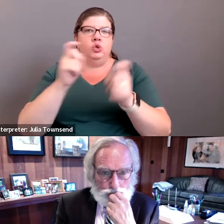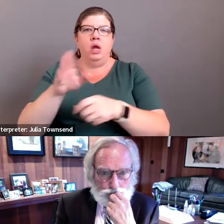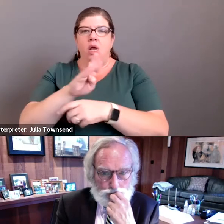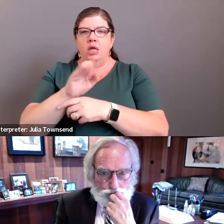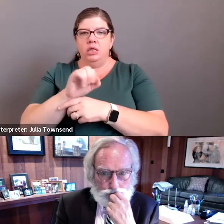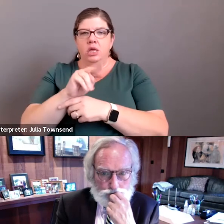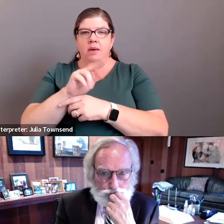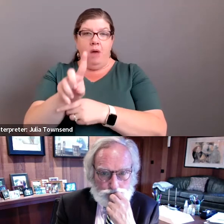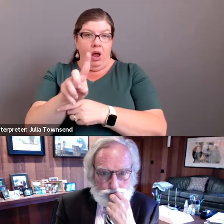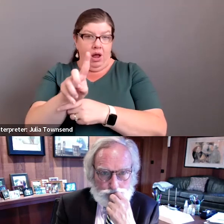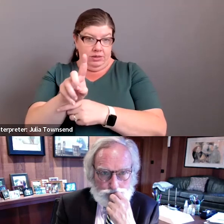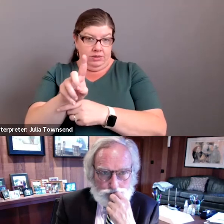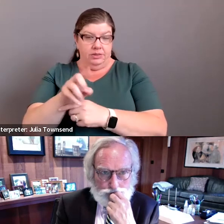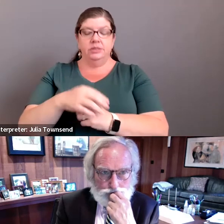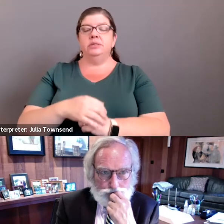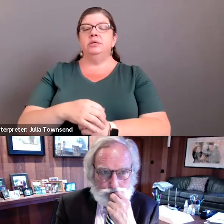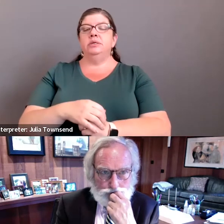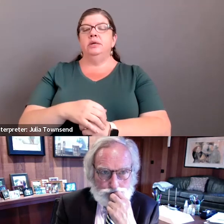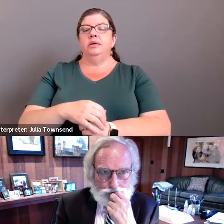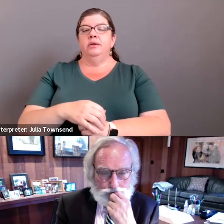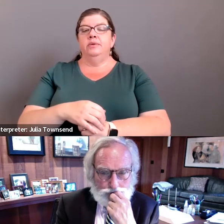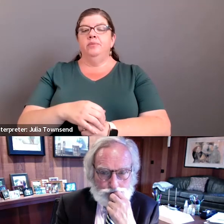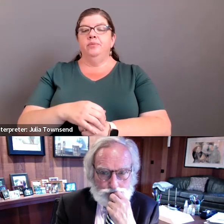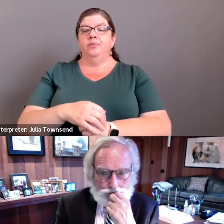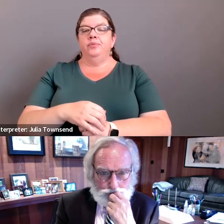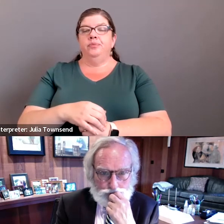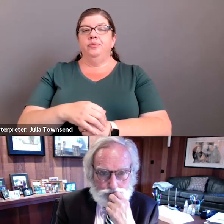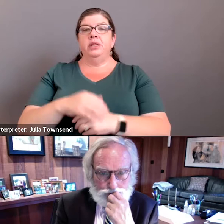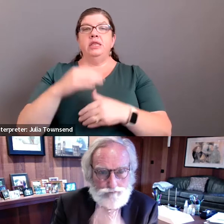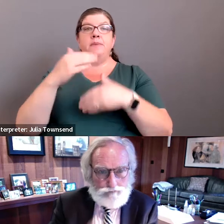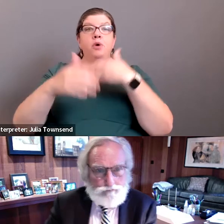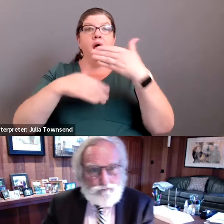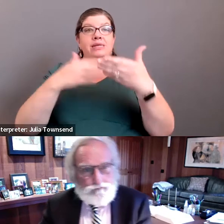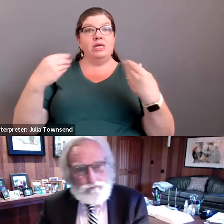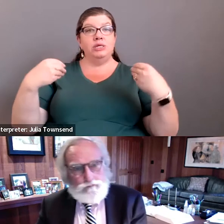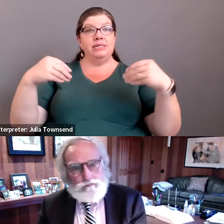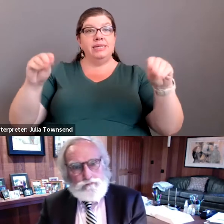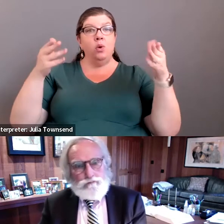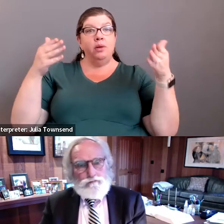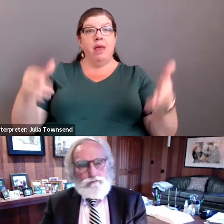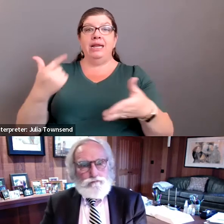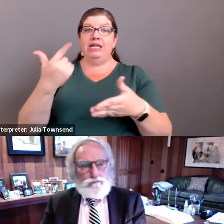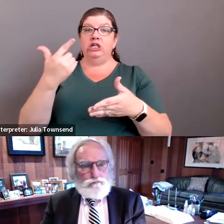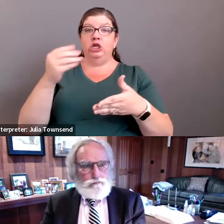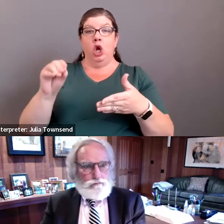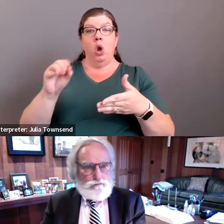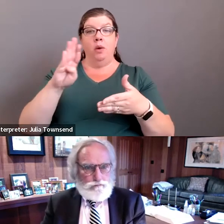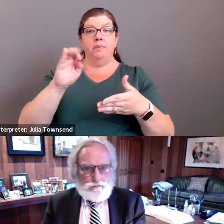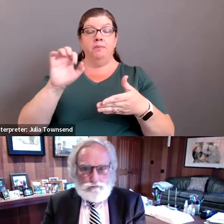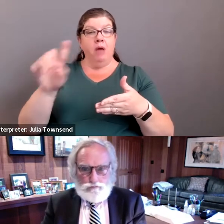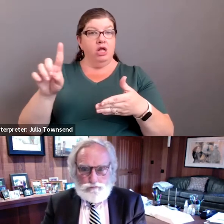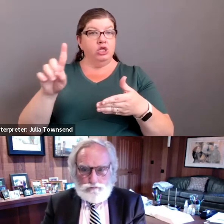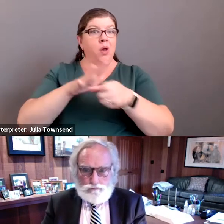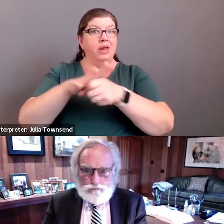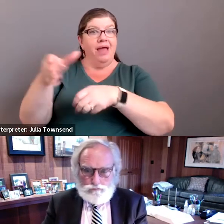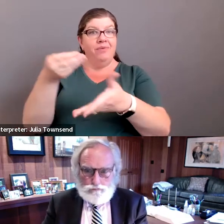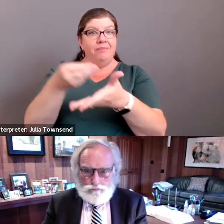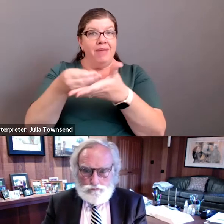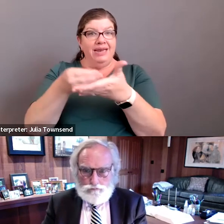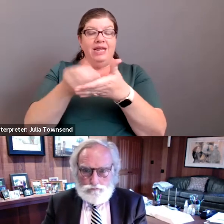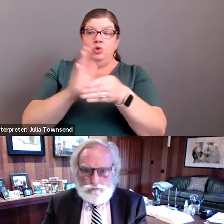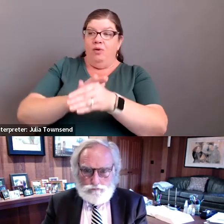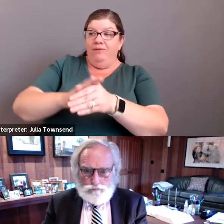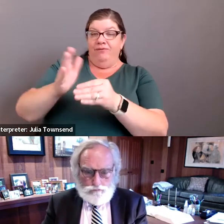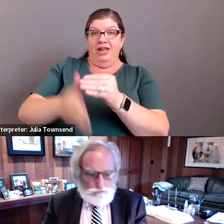So the process to sell the remaining geobonds so that we have enough money to